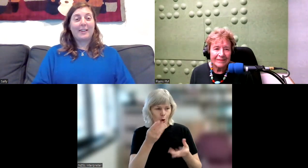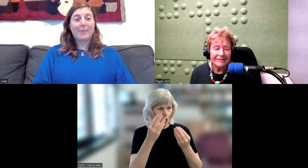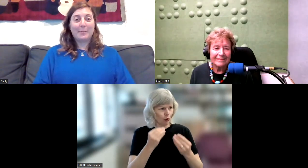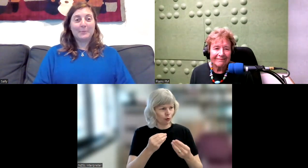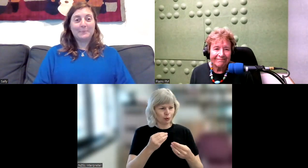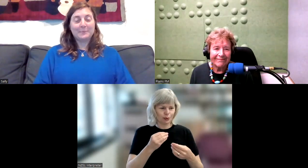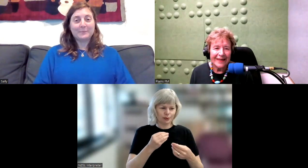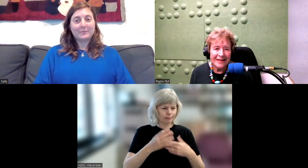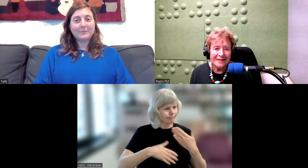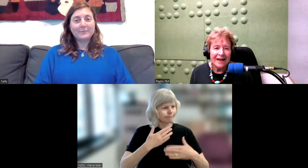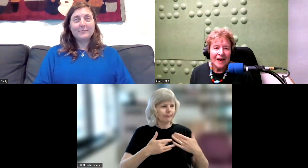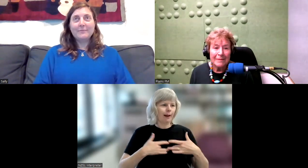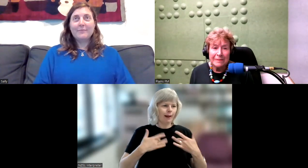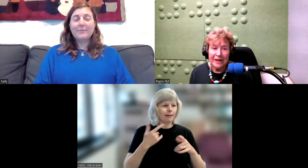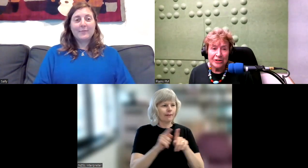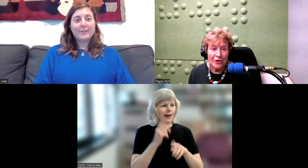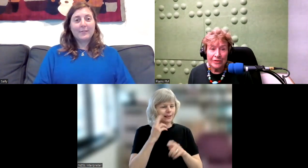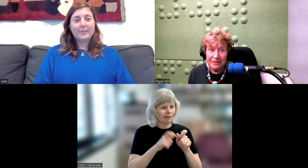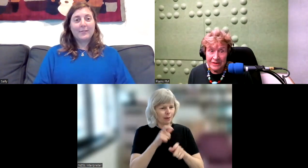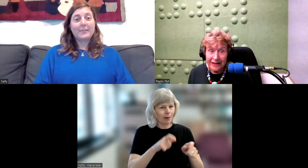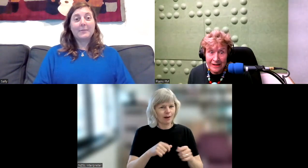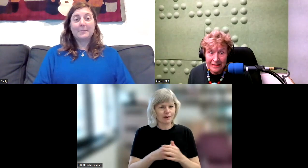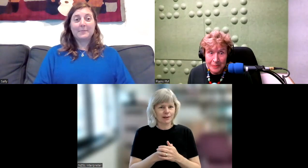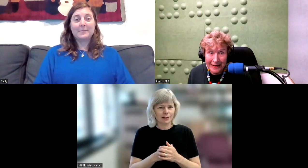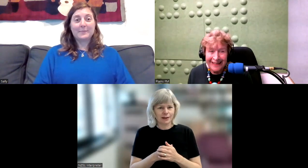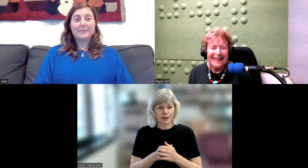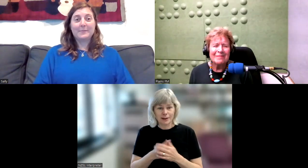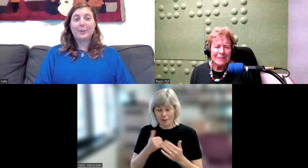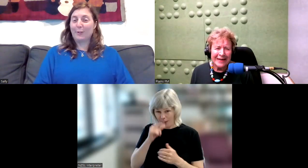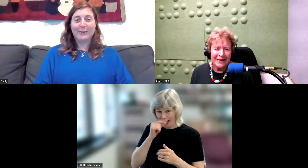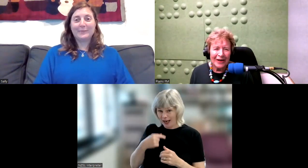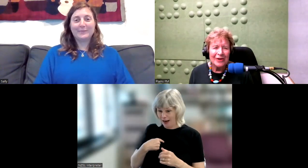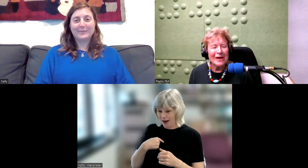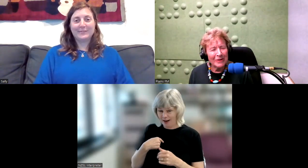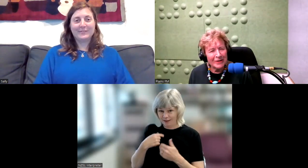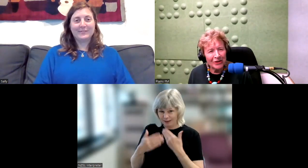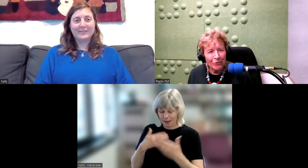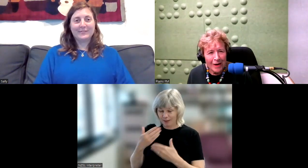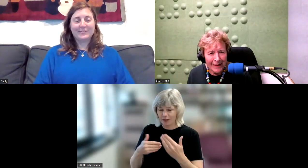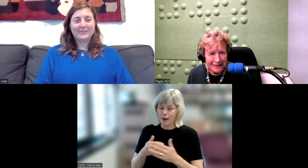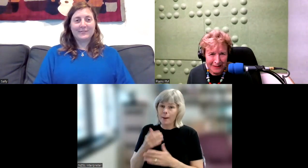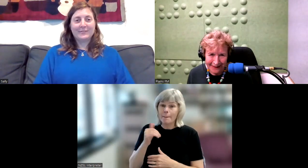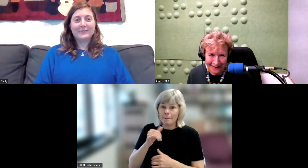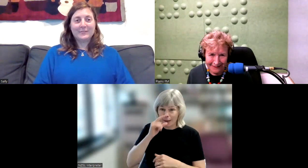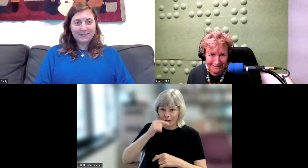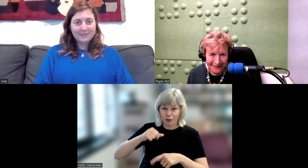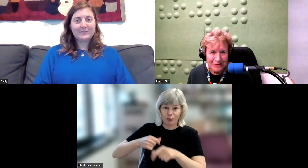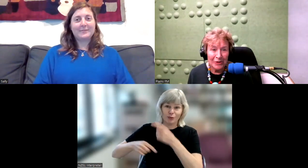deaf people. Yes. Maybe I could go, can I speak? Yeah, maybe, maybe we could go right back to the beginning. That's when